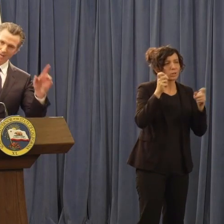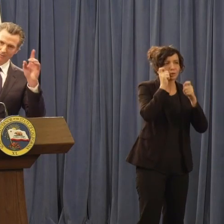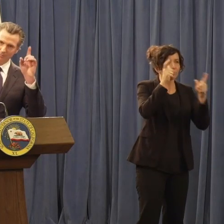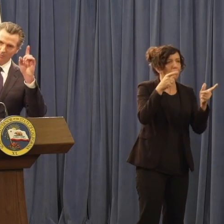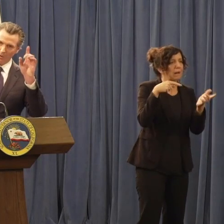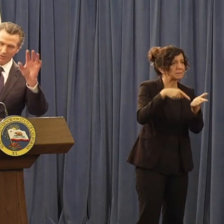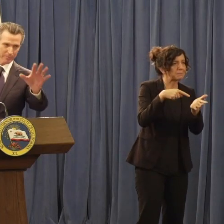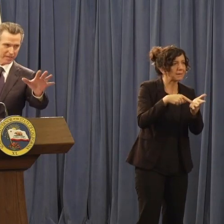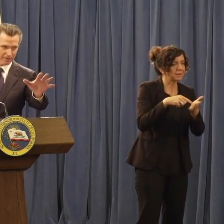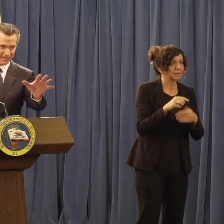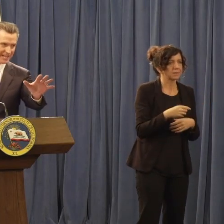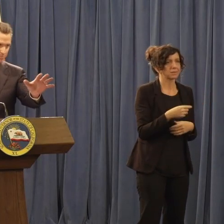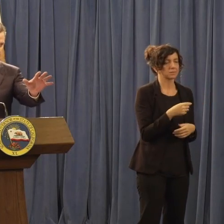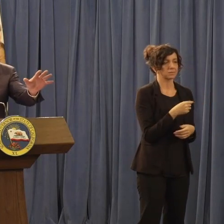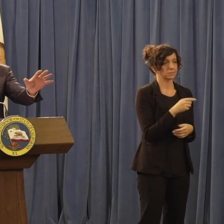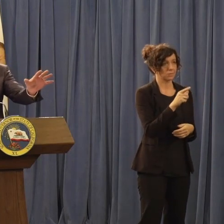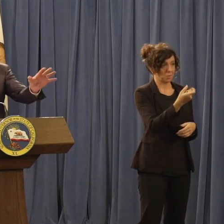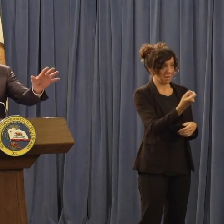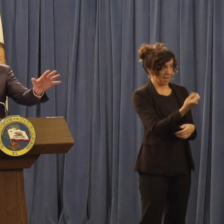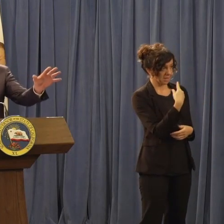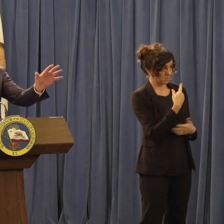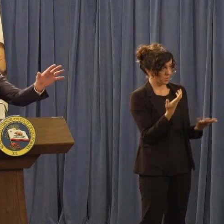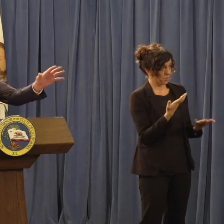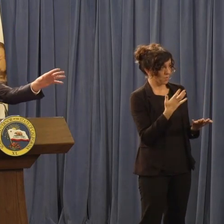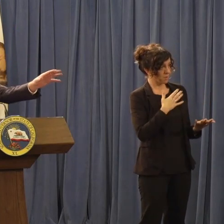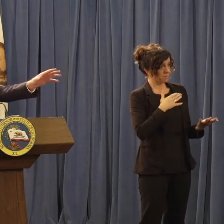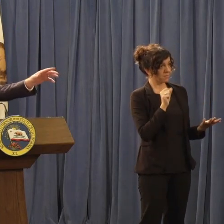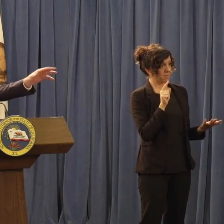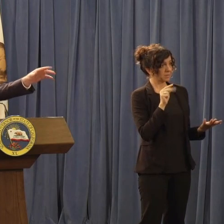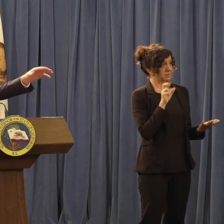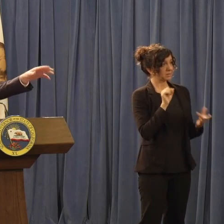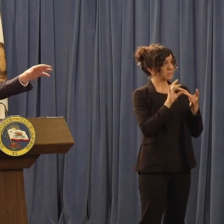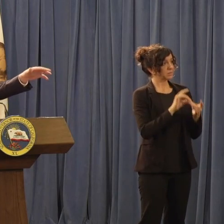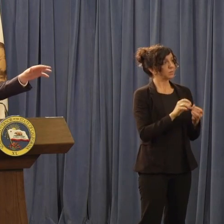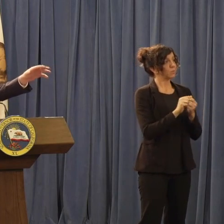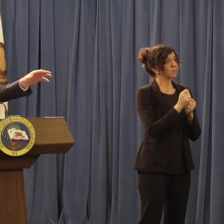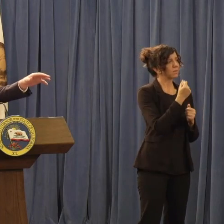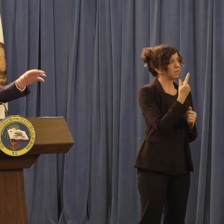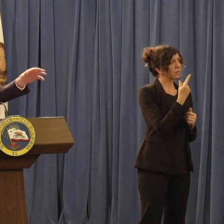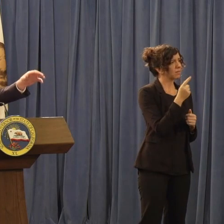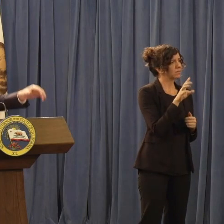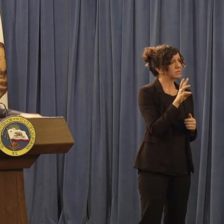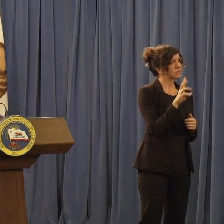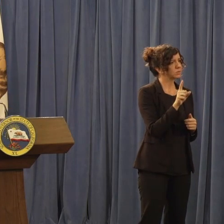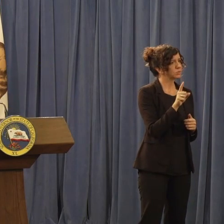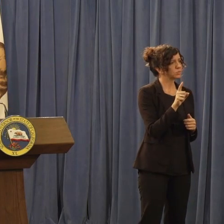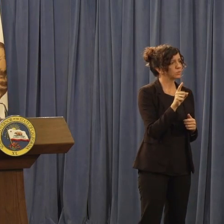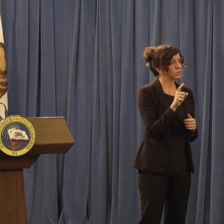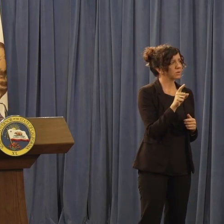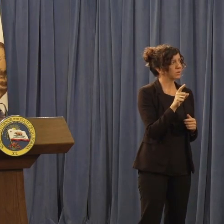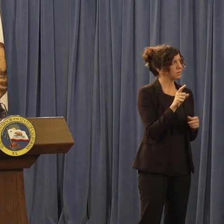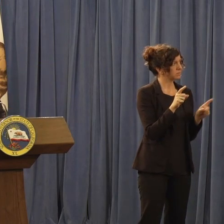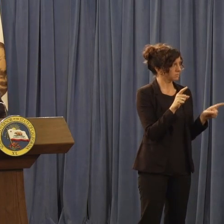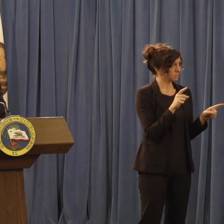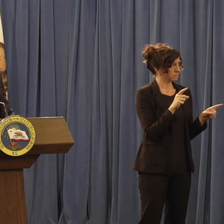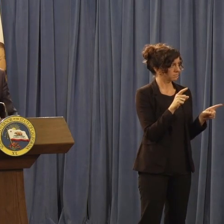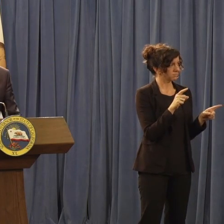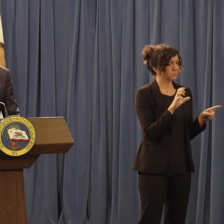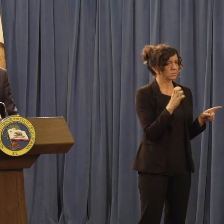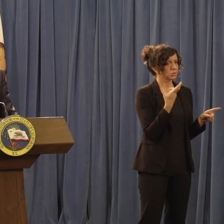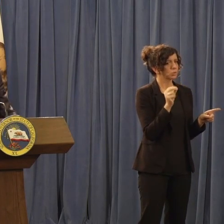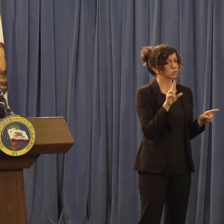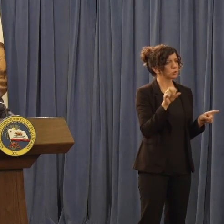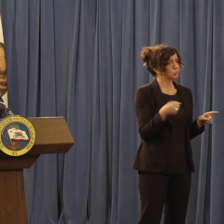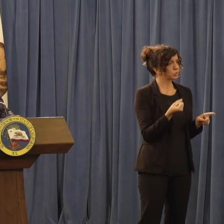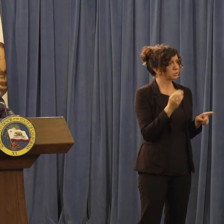I'm not holding my, if you're going to ask me where I am on, what is it, 1161? Choose bill. Maybe I'm not